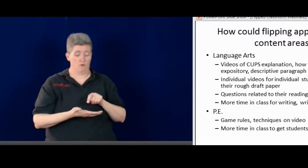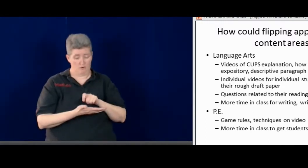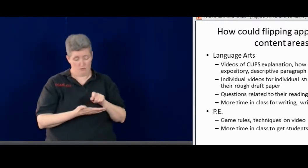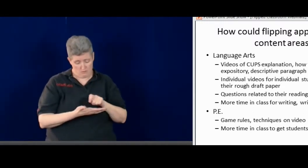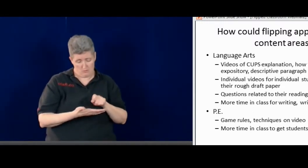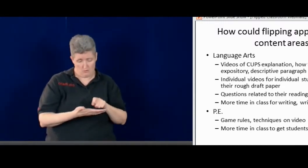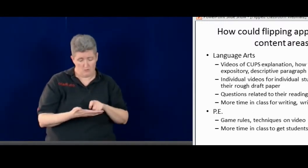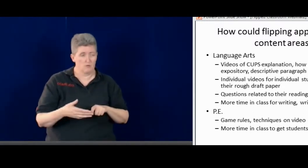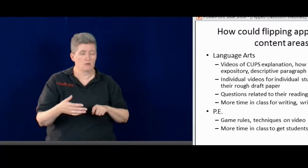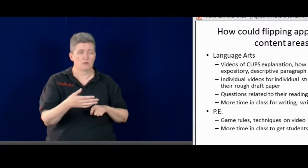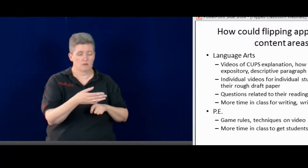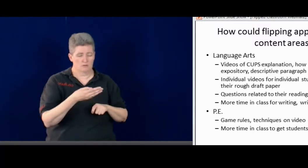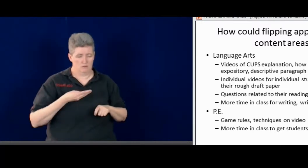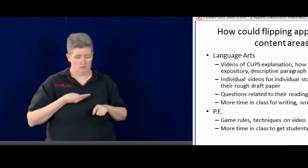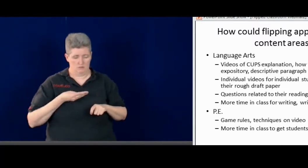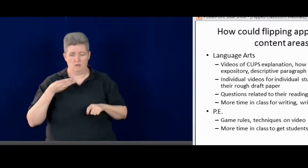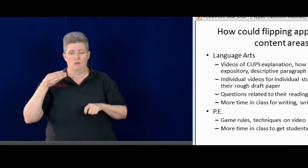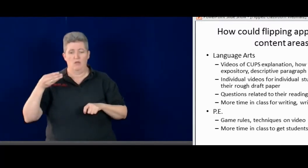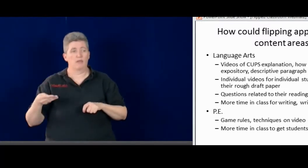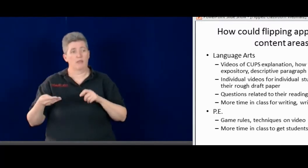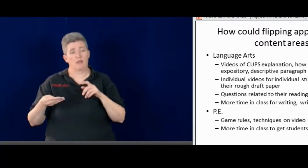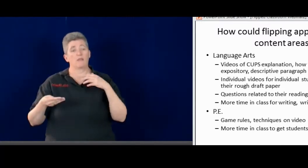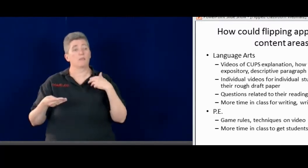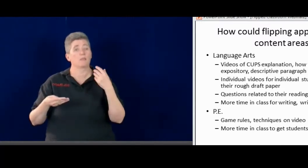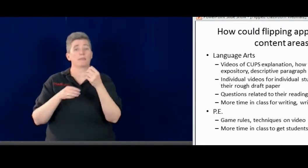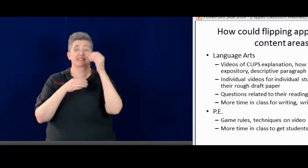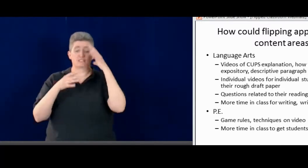they gave me a paper to look over.